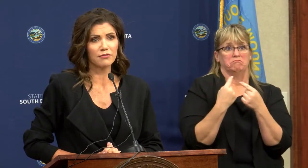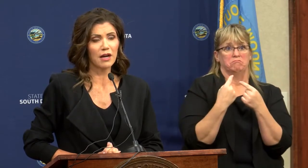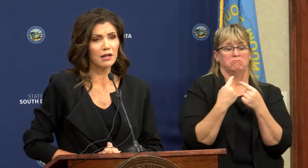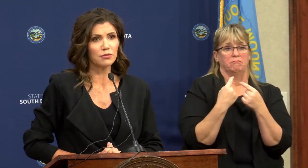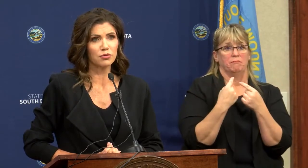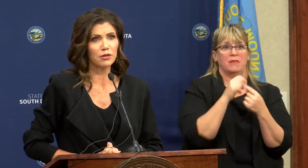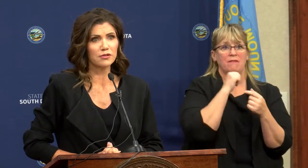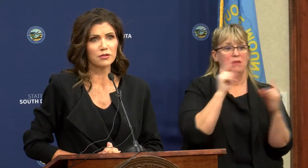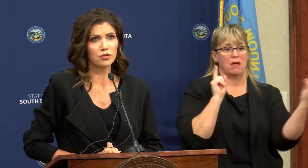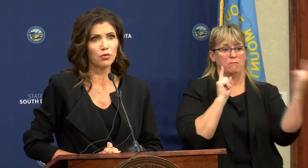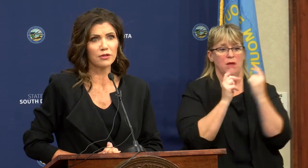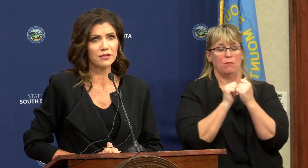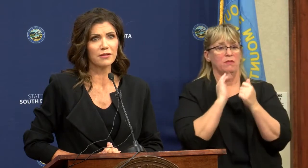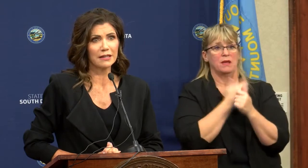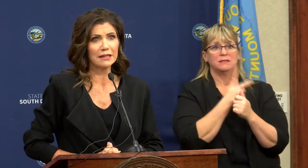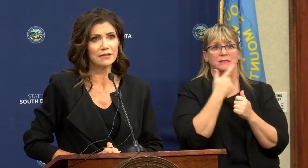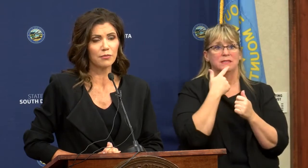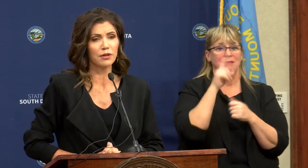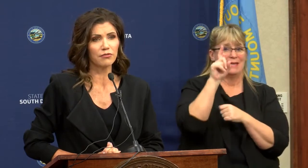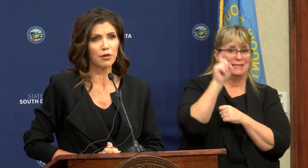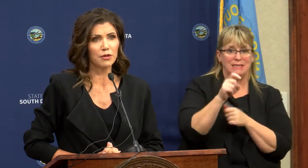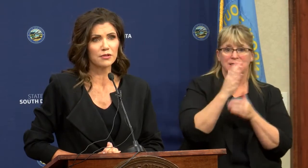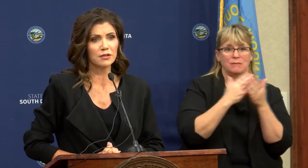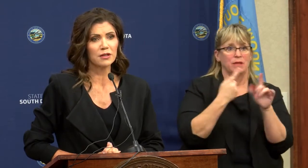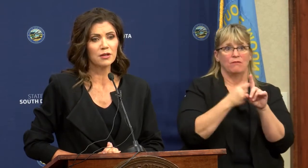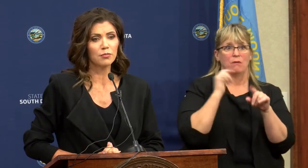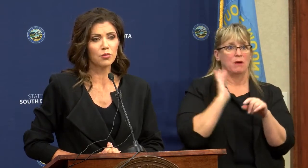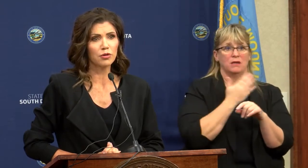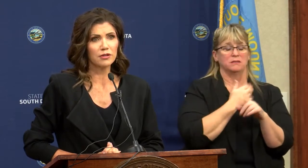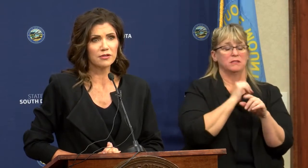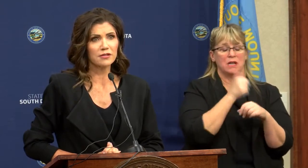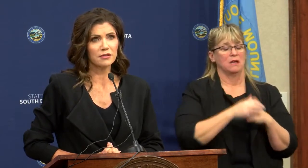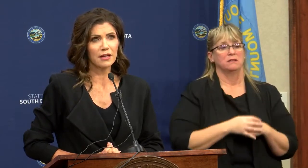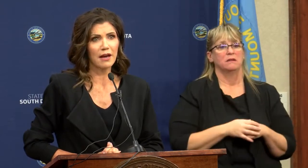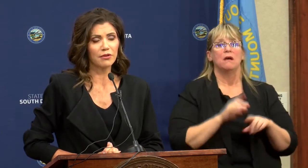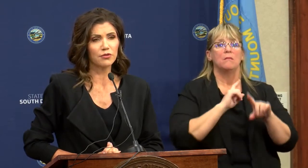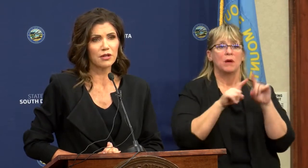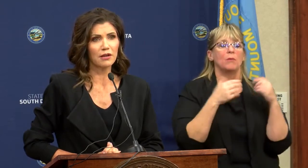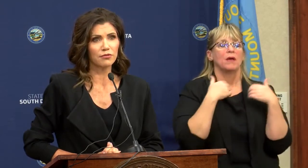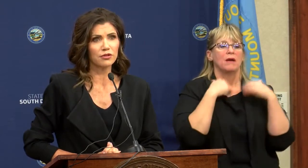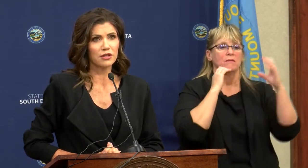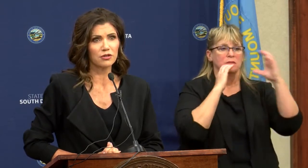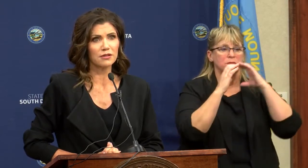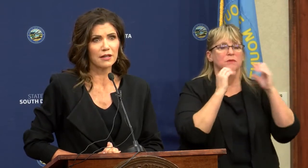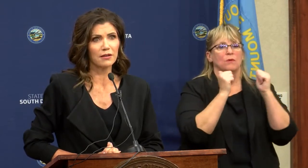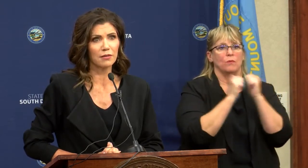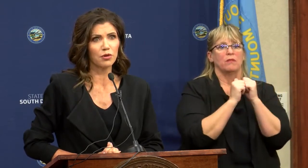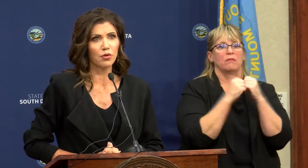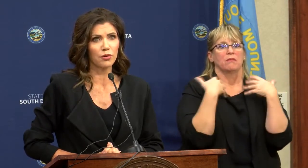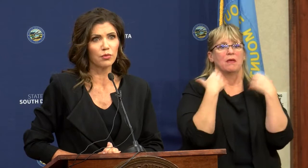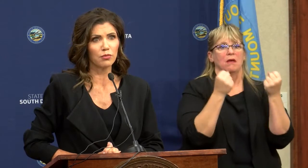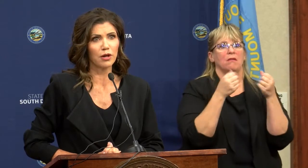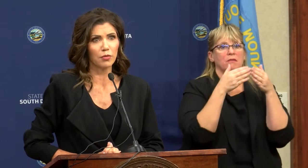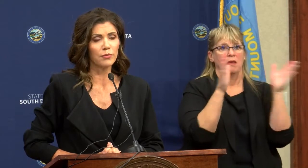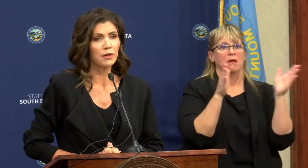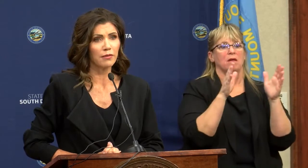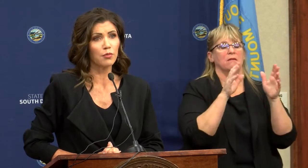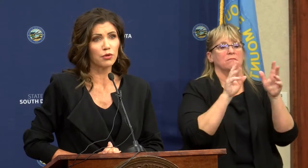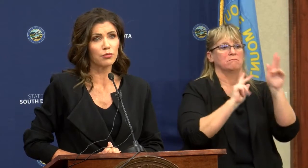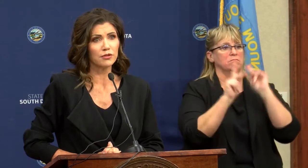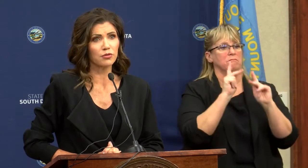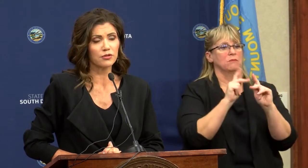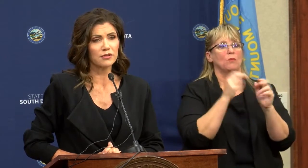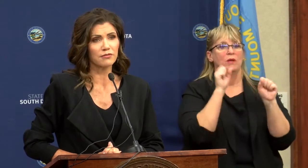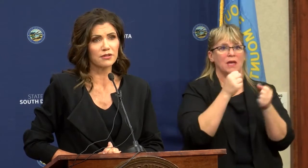providers have not come to us and told us that they need something from us. But we're consistently having those conversations, letting them know that we will help